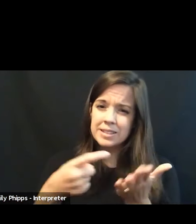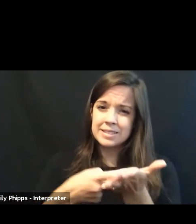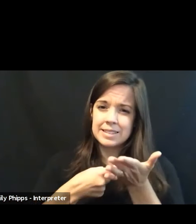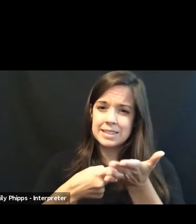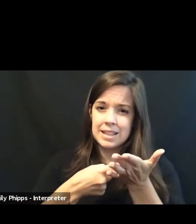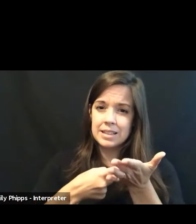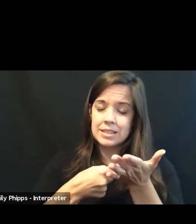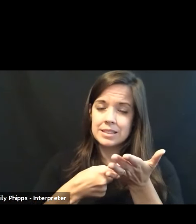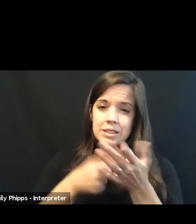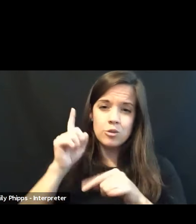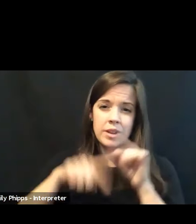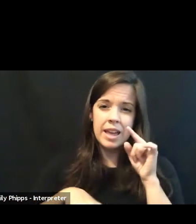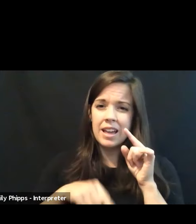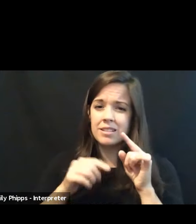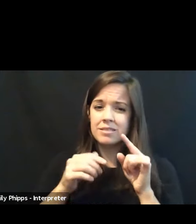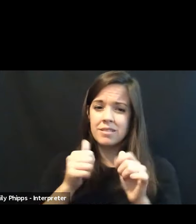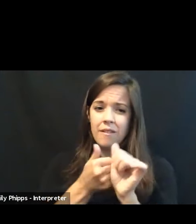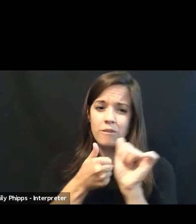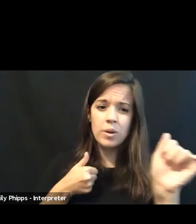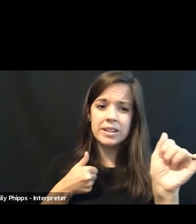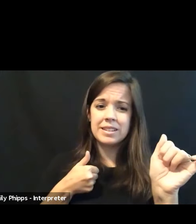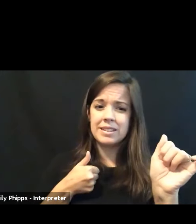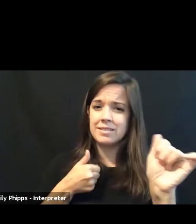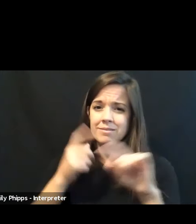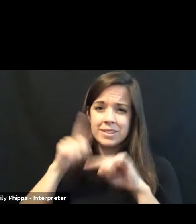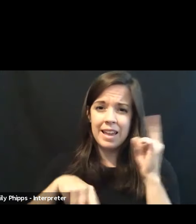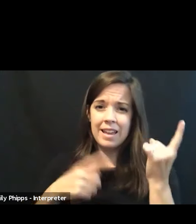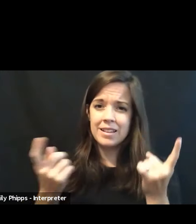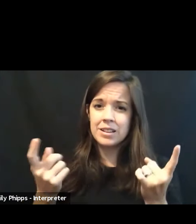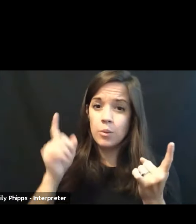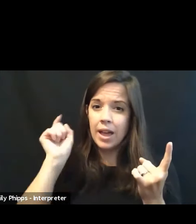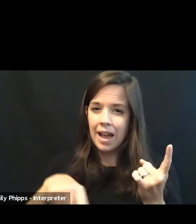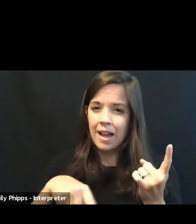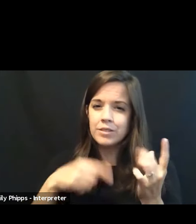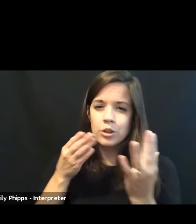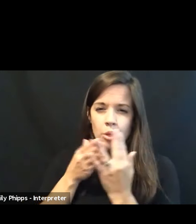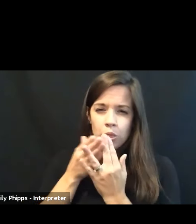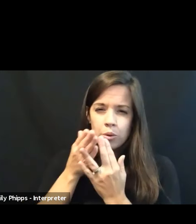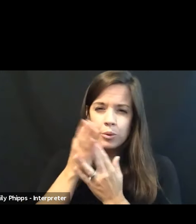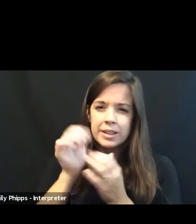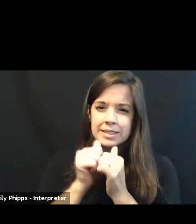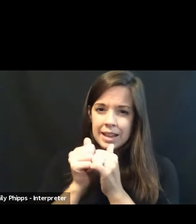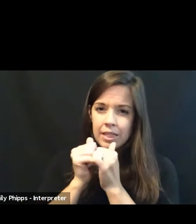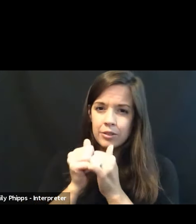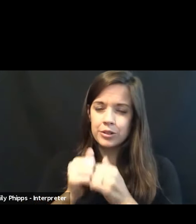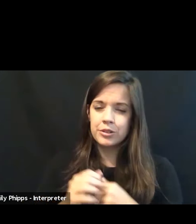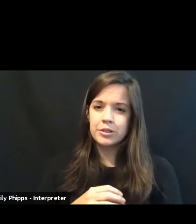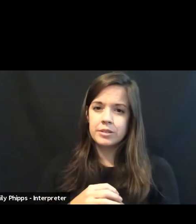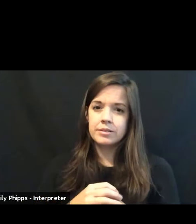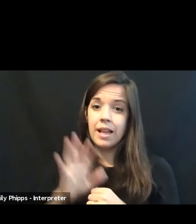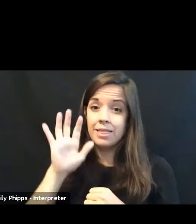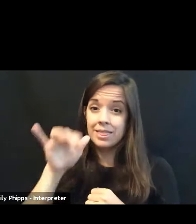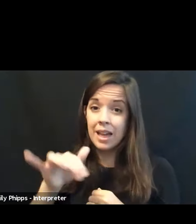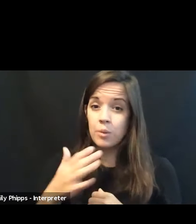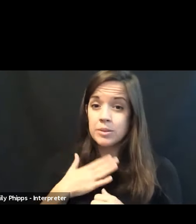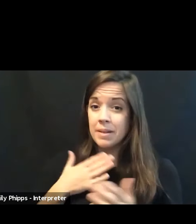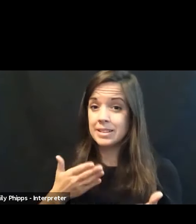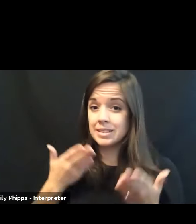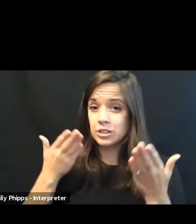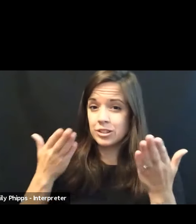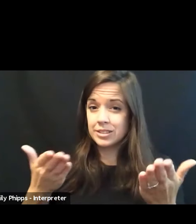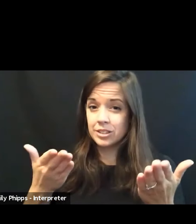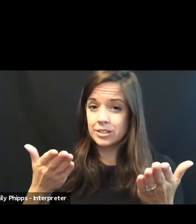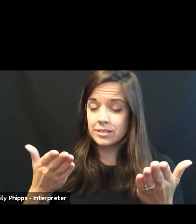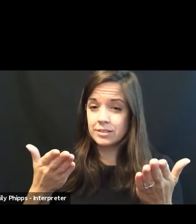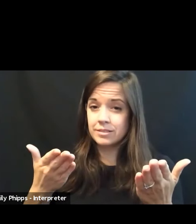no way over it or under it. We have to go through this together. So that would be my suggestion. Look